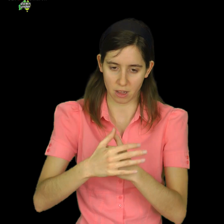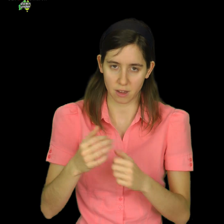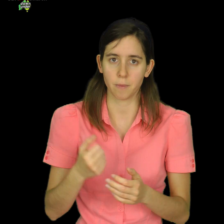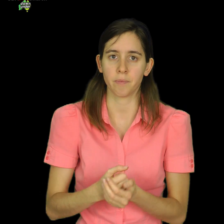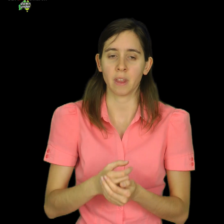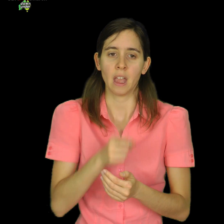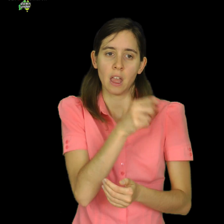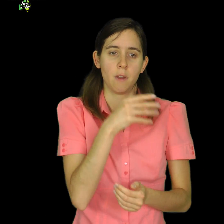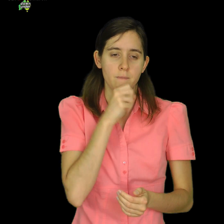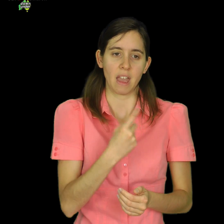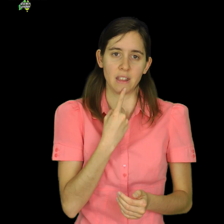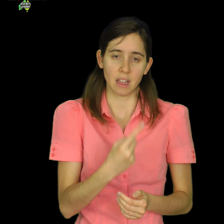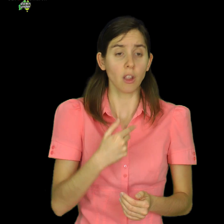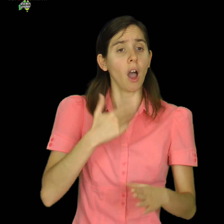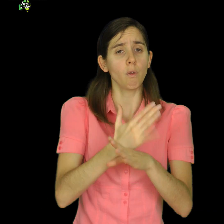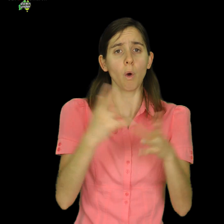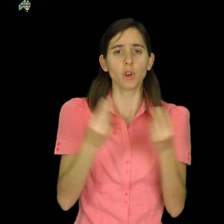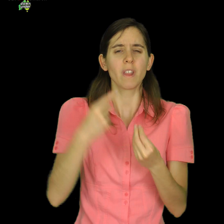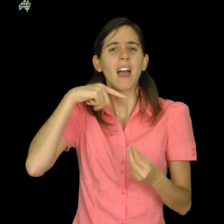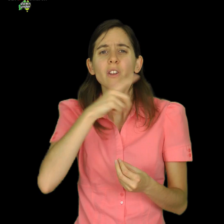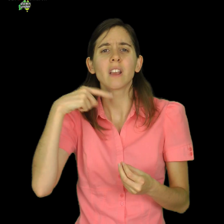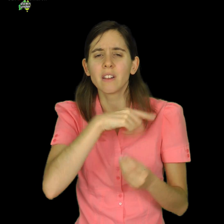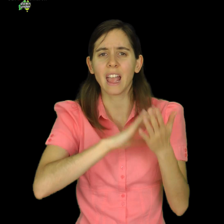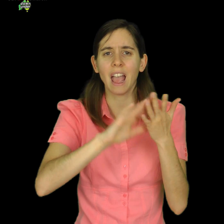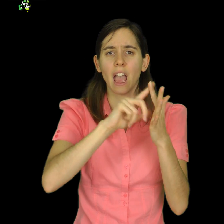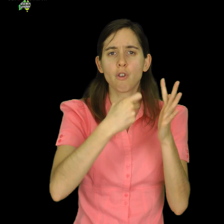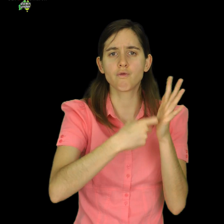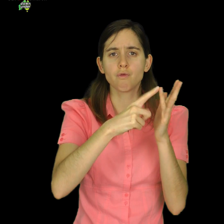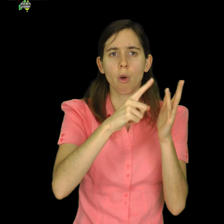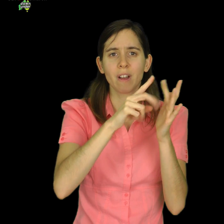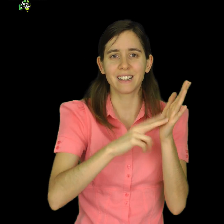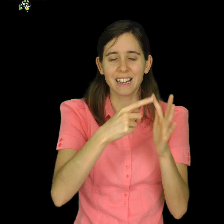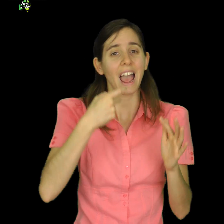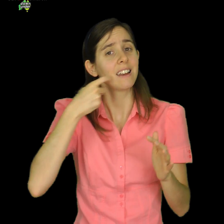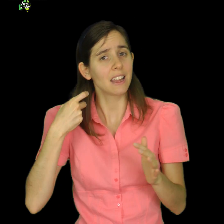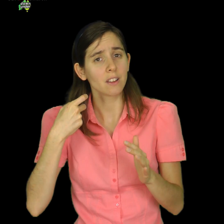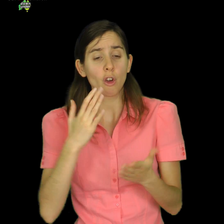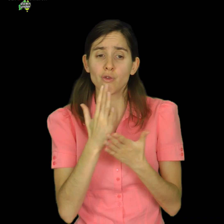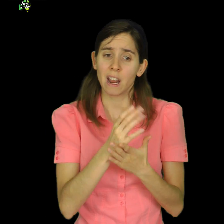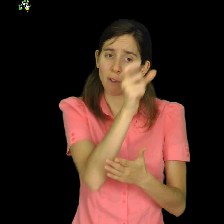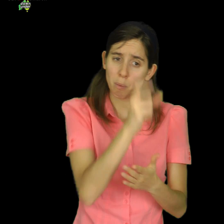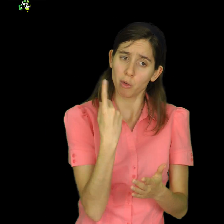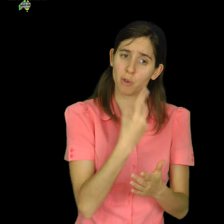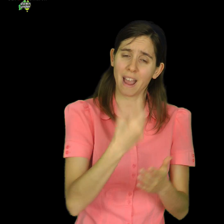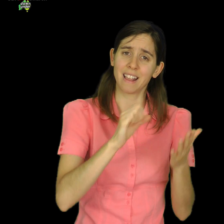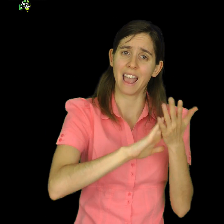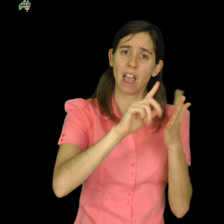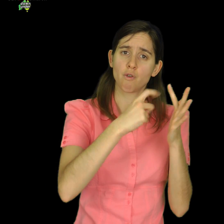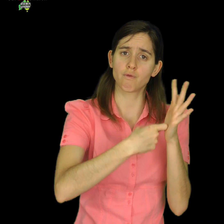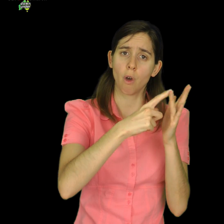I've worked with hundreds of heroin addicts, he explains. It's easier to treat a heroin addict than a true screen